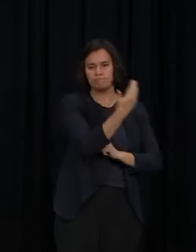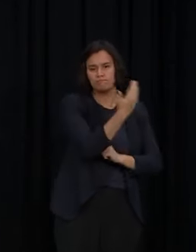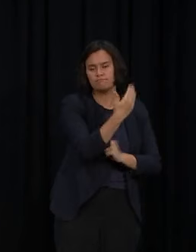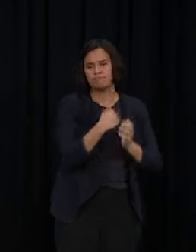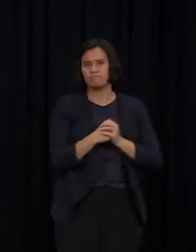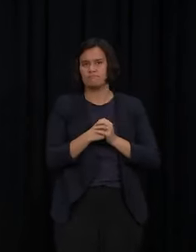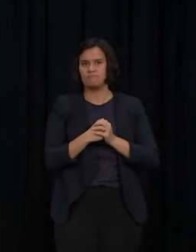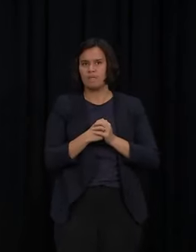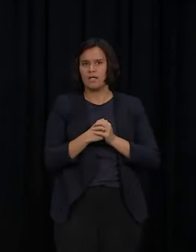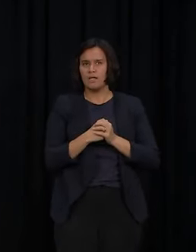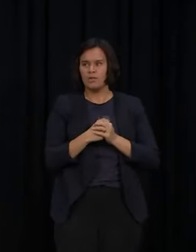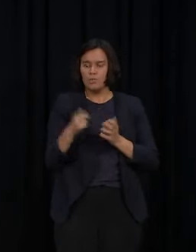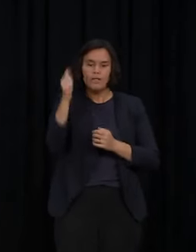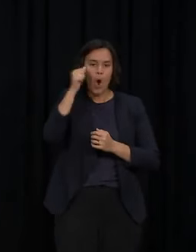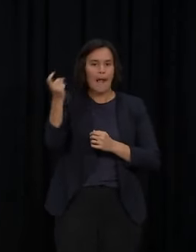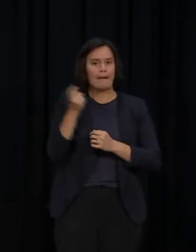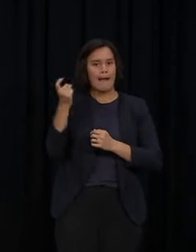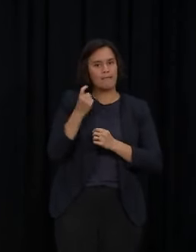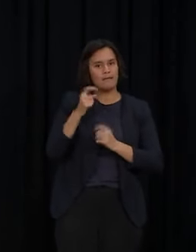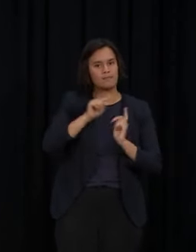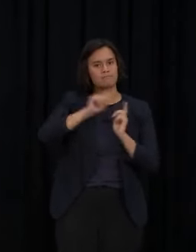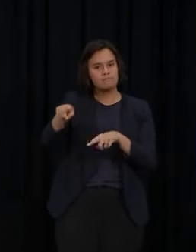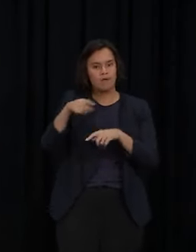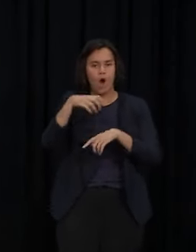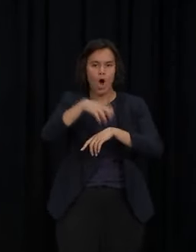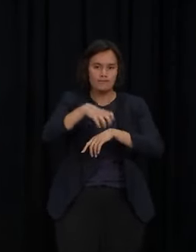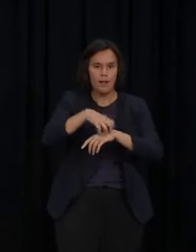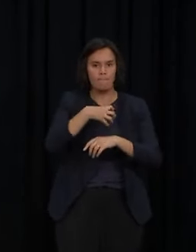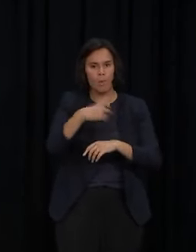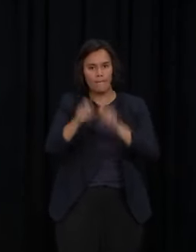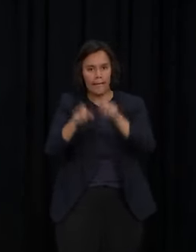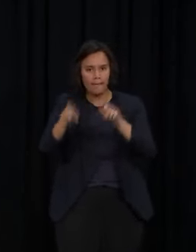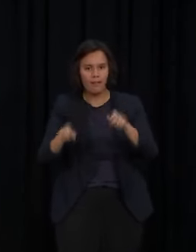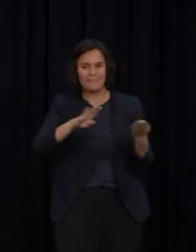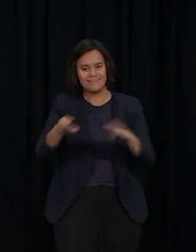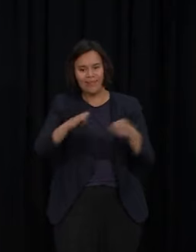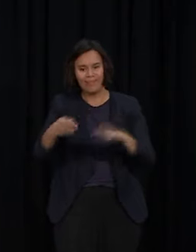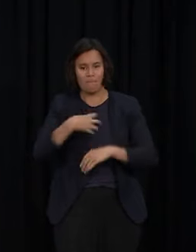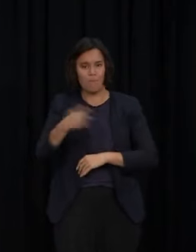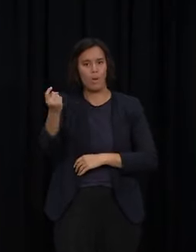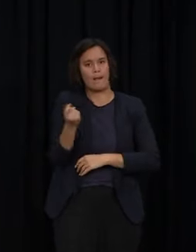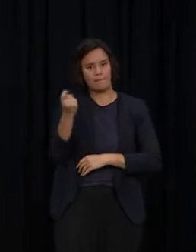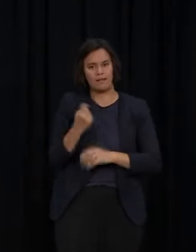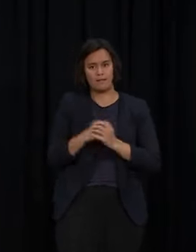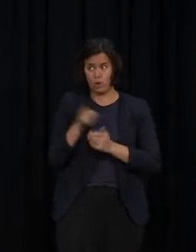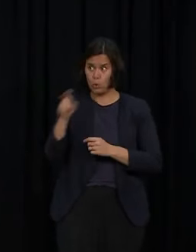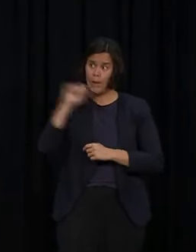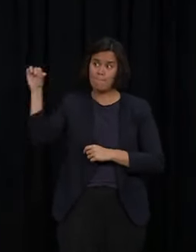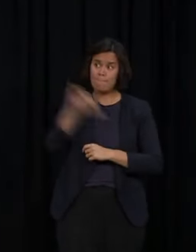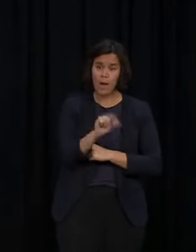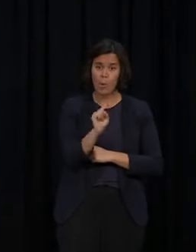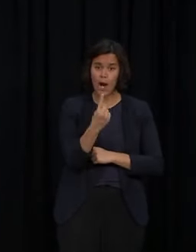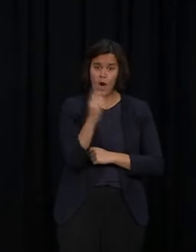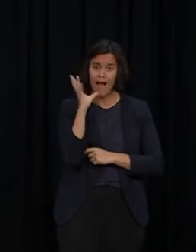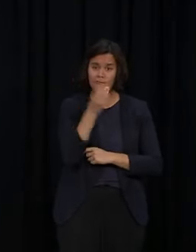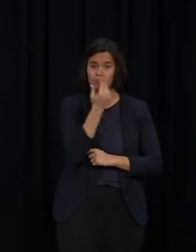and upsettingly more deaths. Are you planning on wheeling that back or not? Yeah, look one of the things that you know that we do is just have